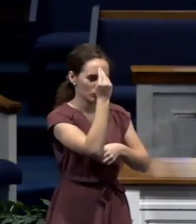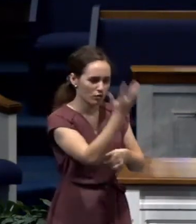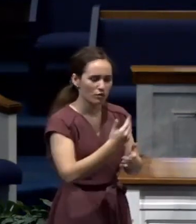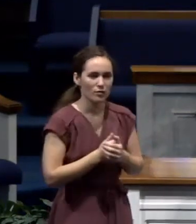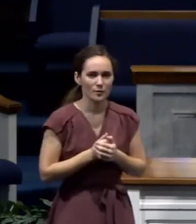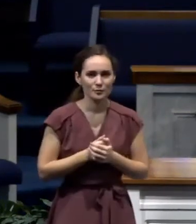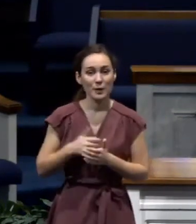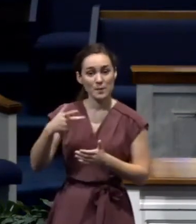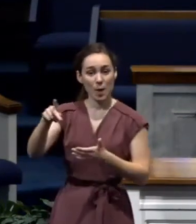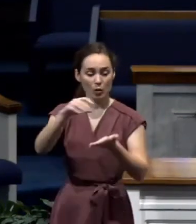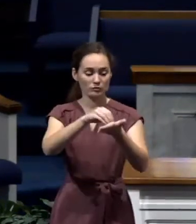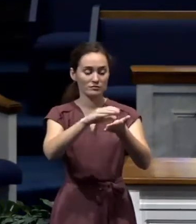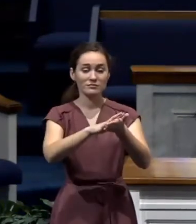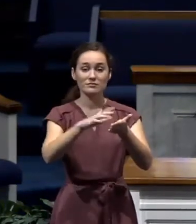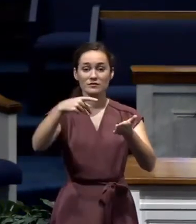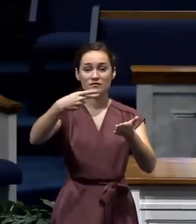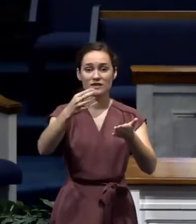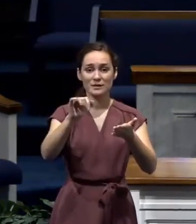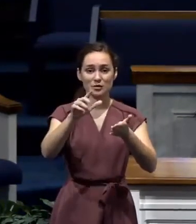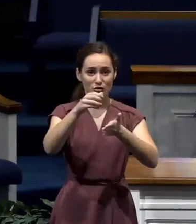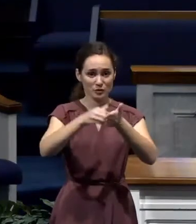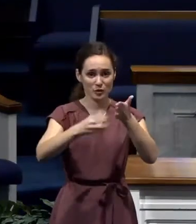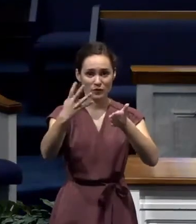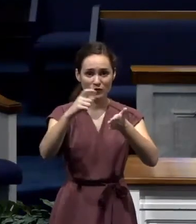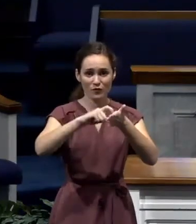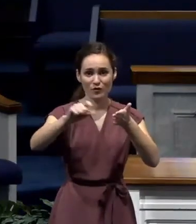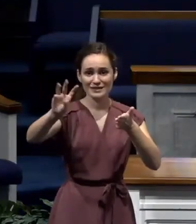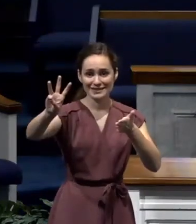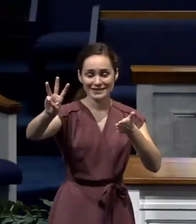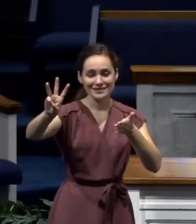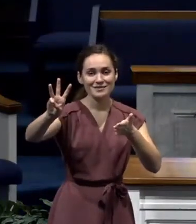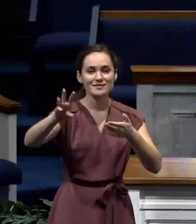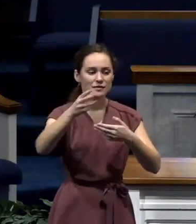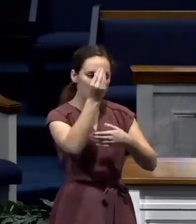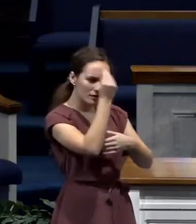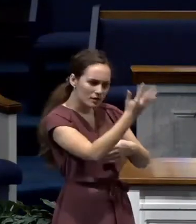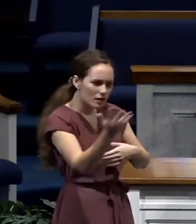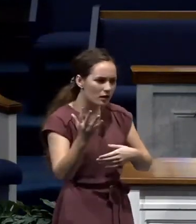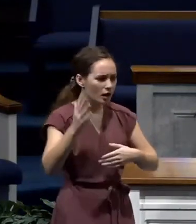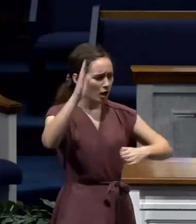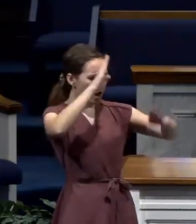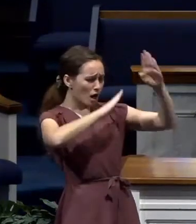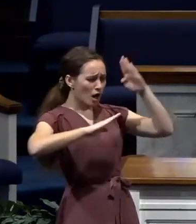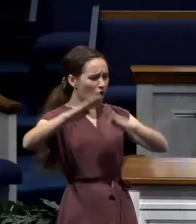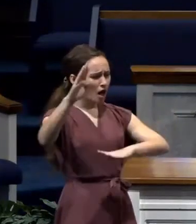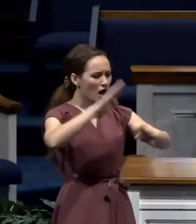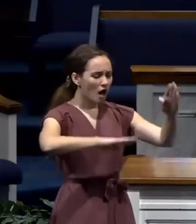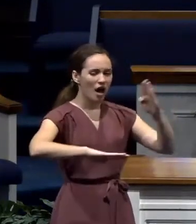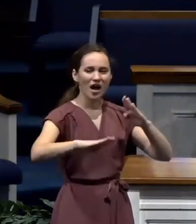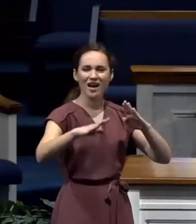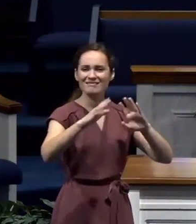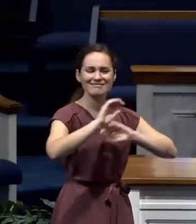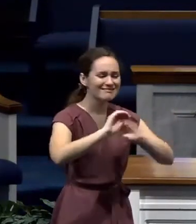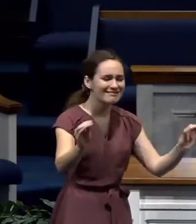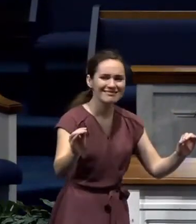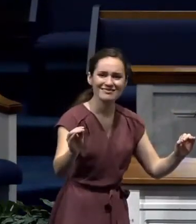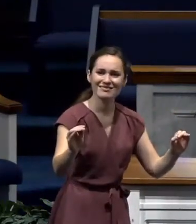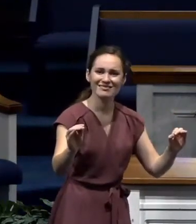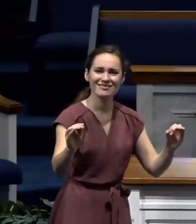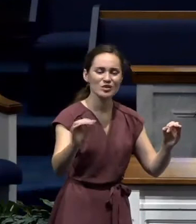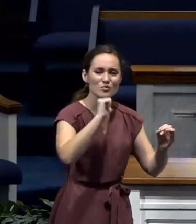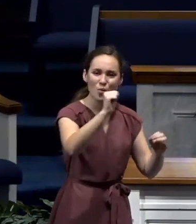in Philippians chapter four, verse number six, be careful for nothing. That is, don't worry, be careful for nothing.